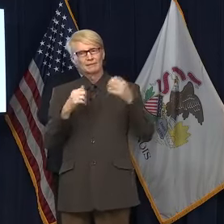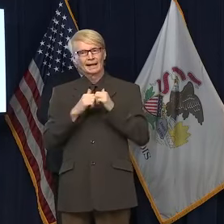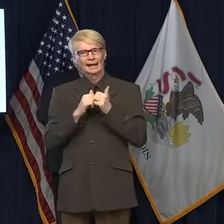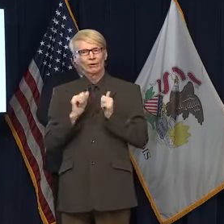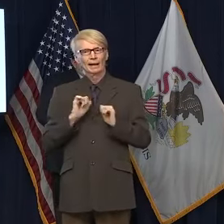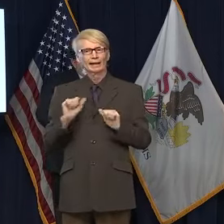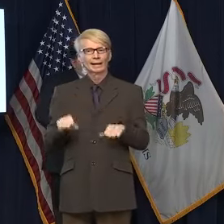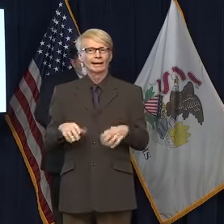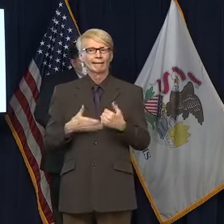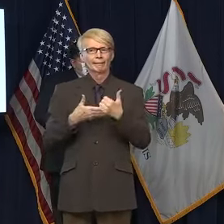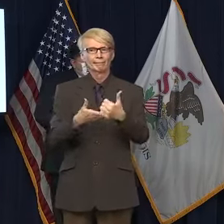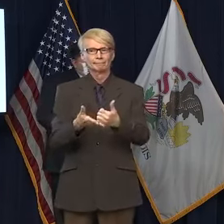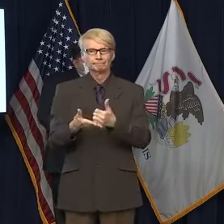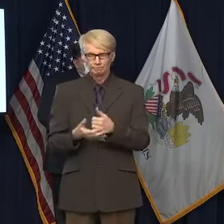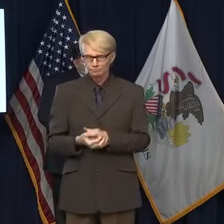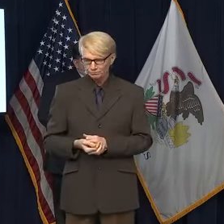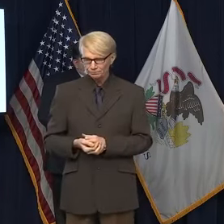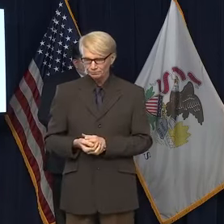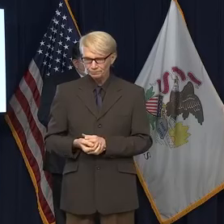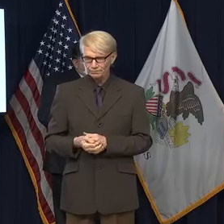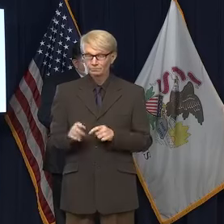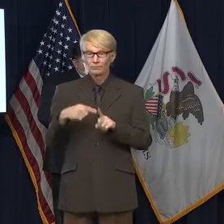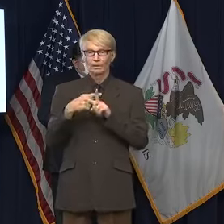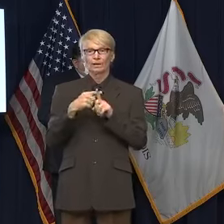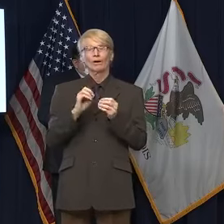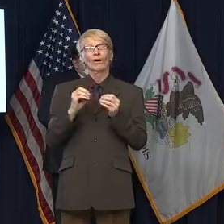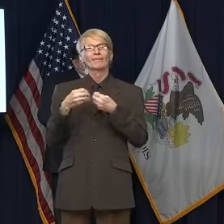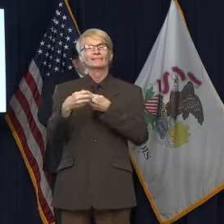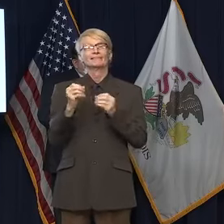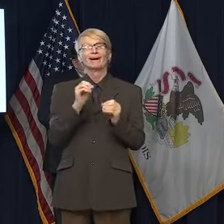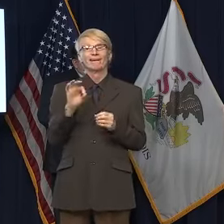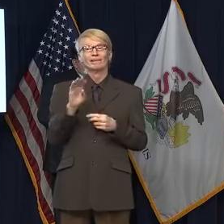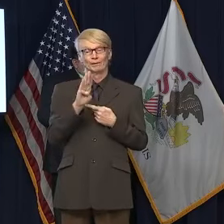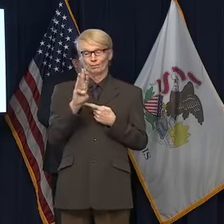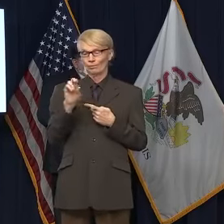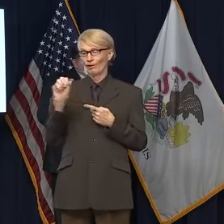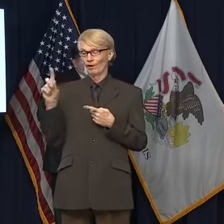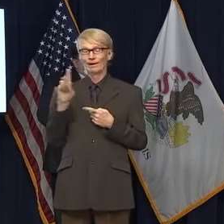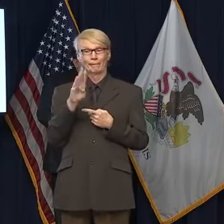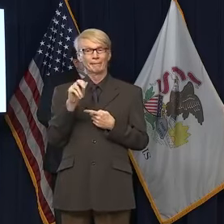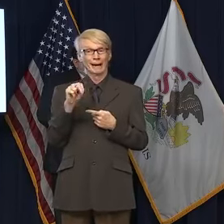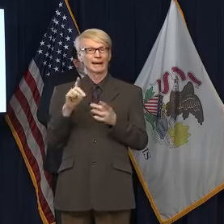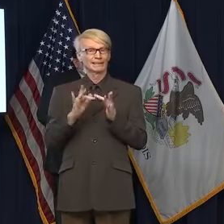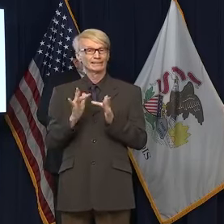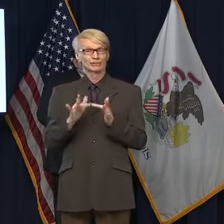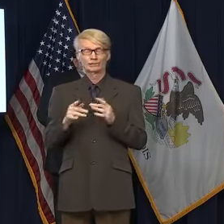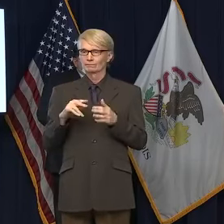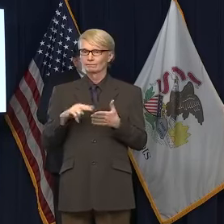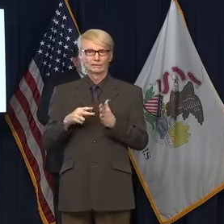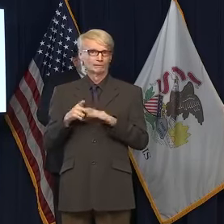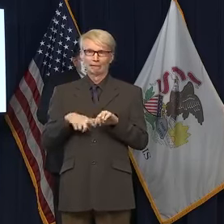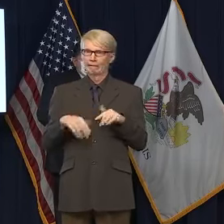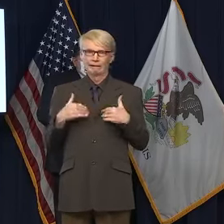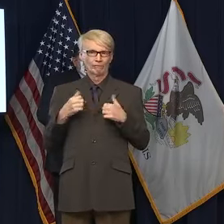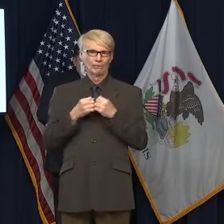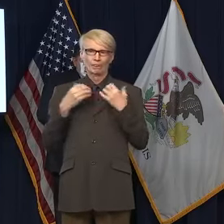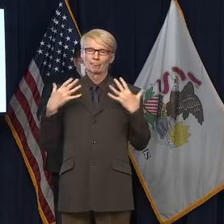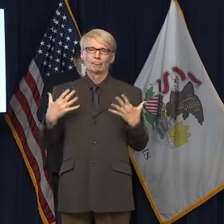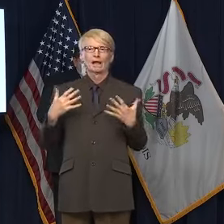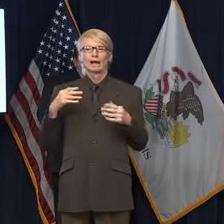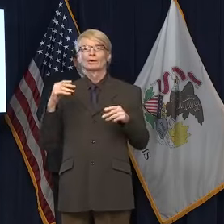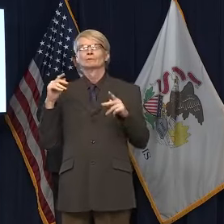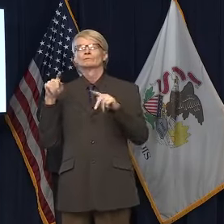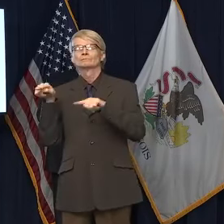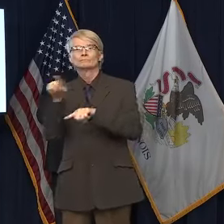Finally, want to close by saying that the work of the Office of Broadband would not be possible without the support of many, many local partners from the philanthropic